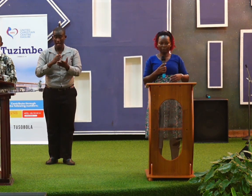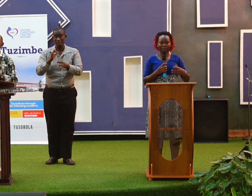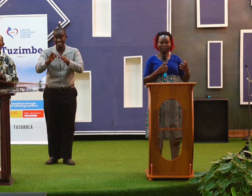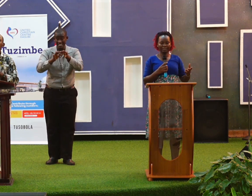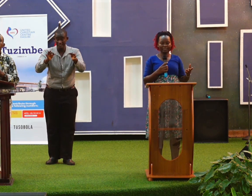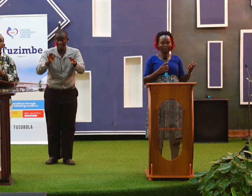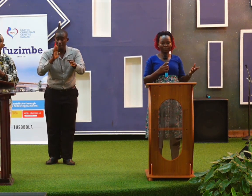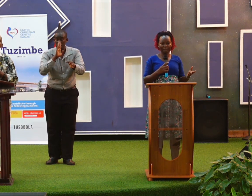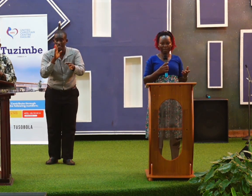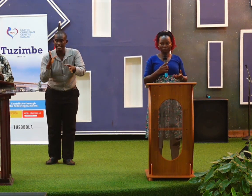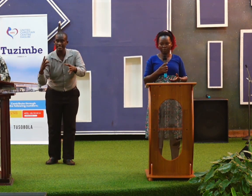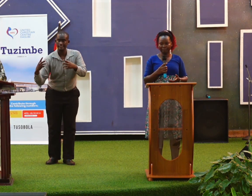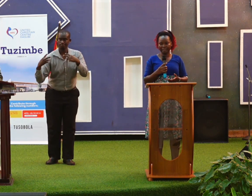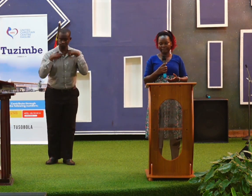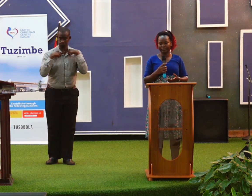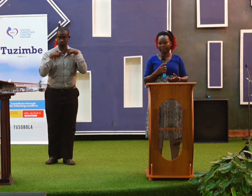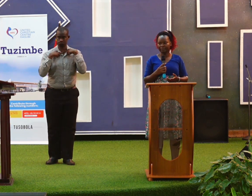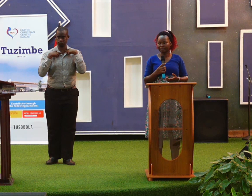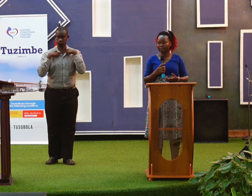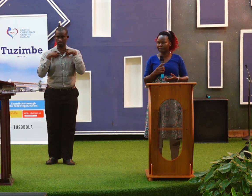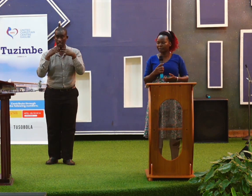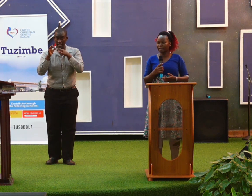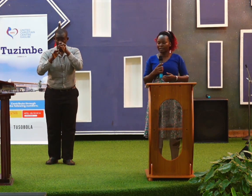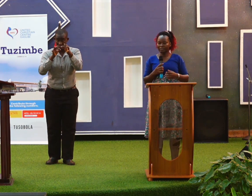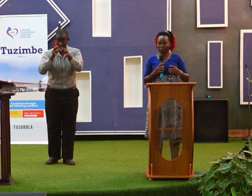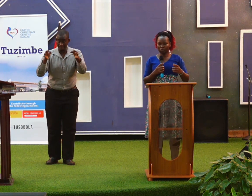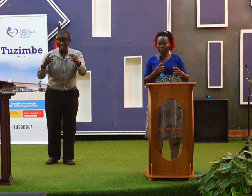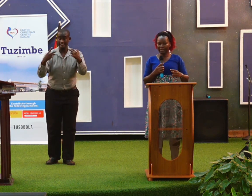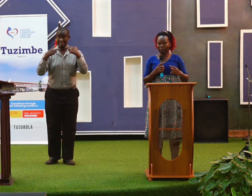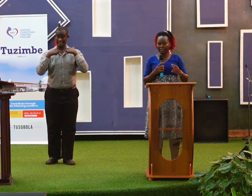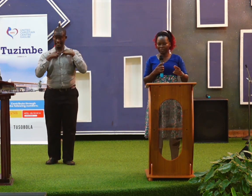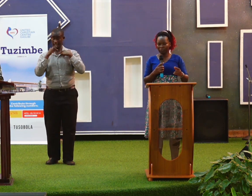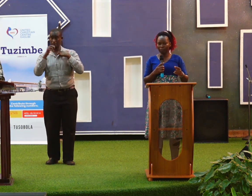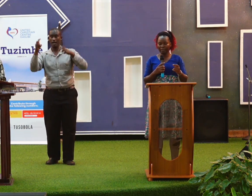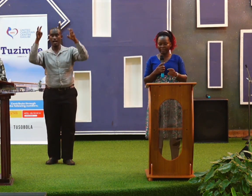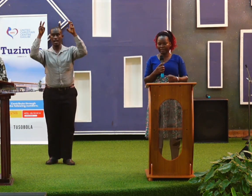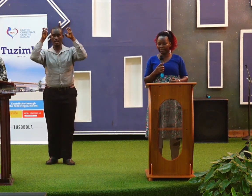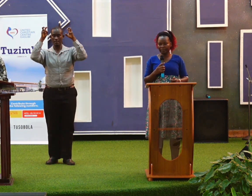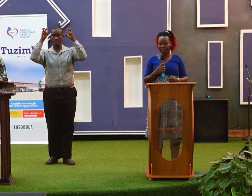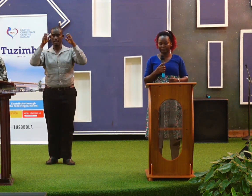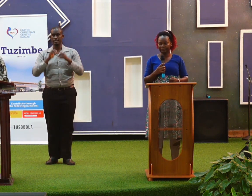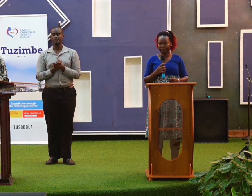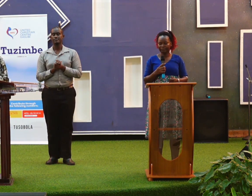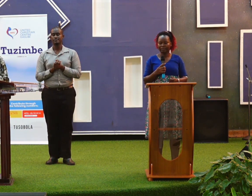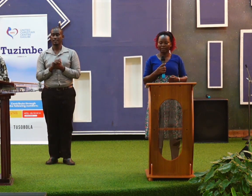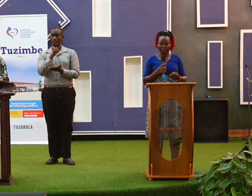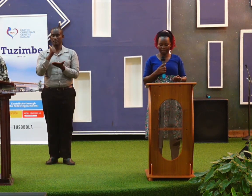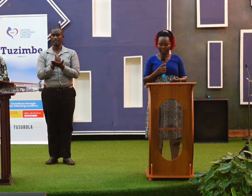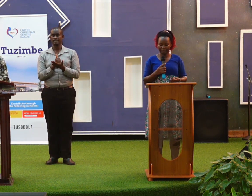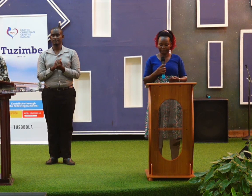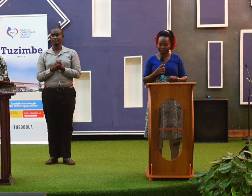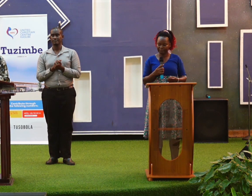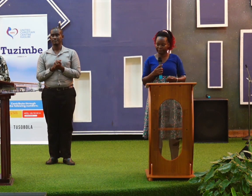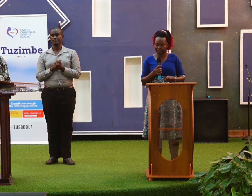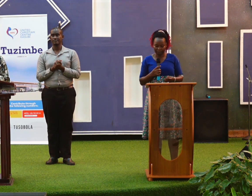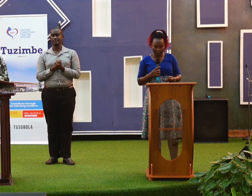probably some of them are traps. It could be a connection with the enemy. Amen.